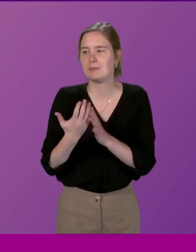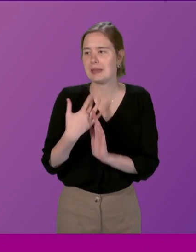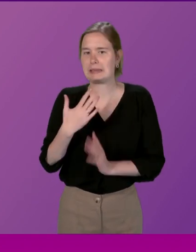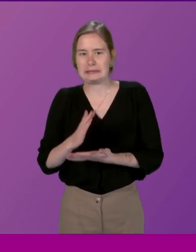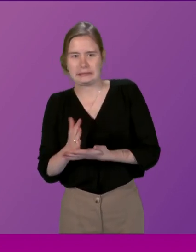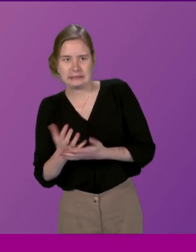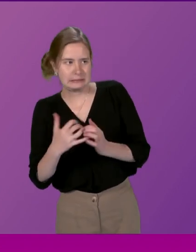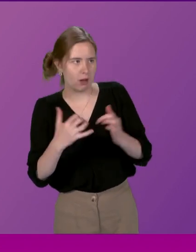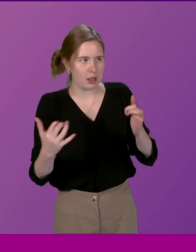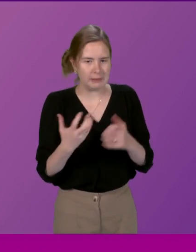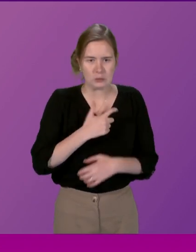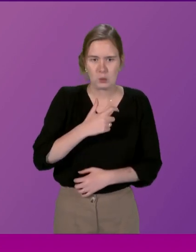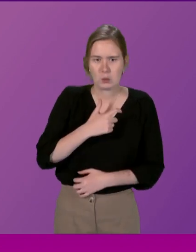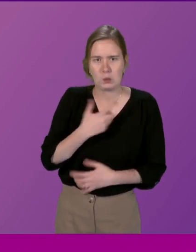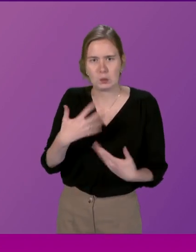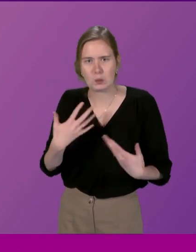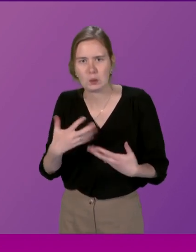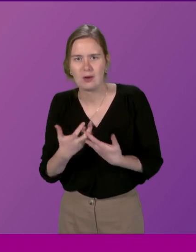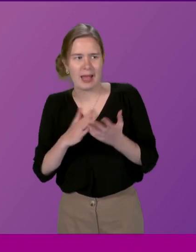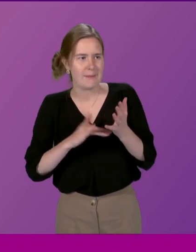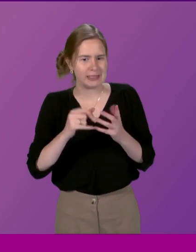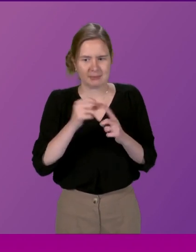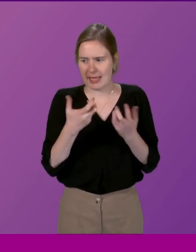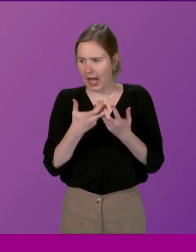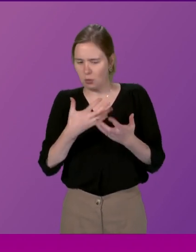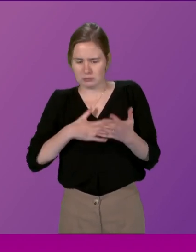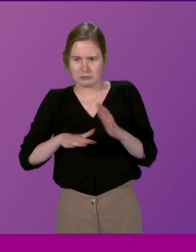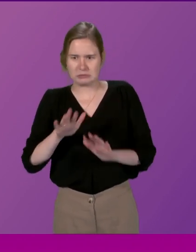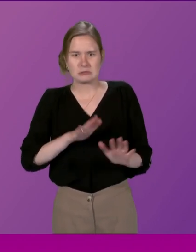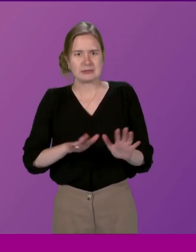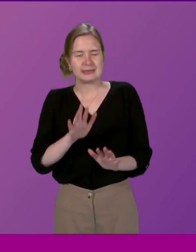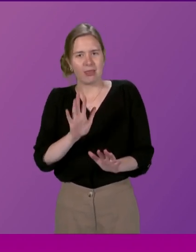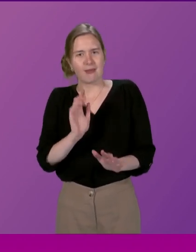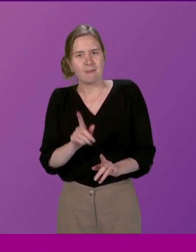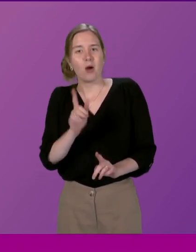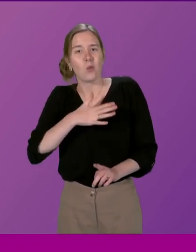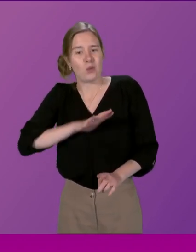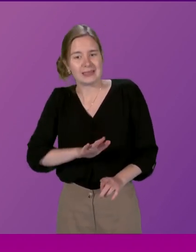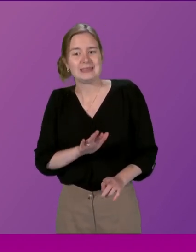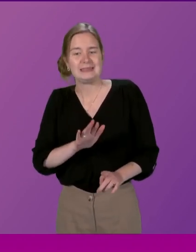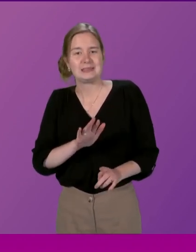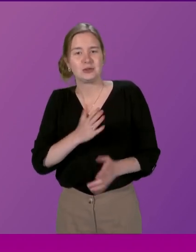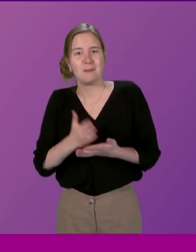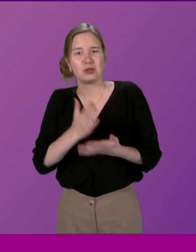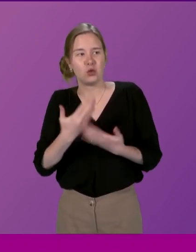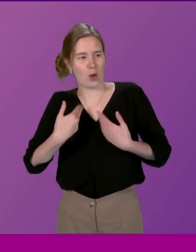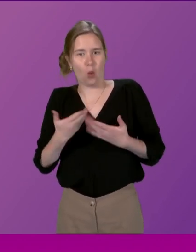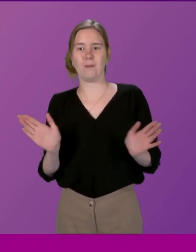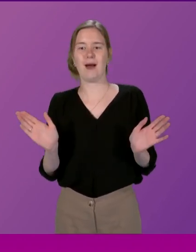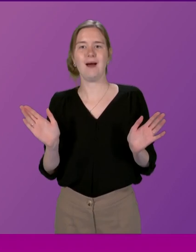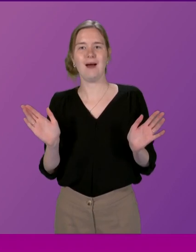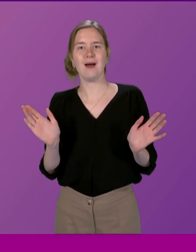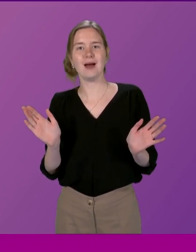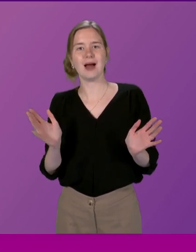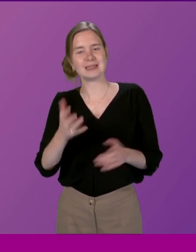the Parliament itself or MSPs or the elected officials, but we need to make it ourselves as an